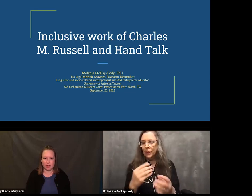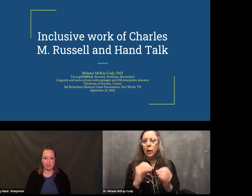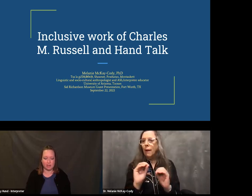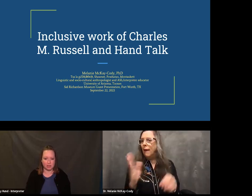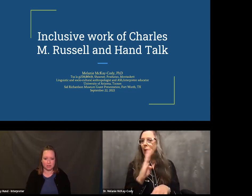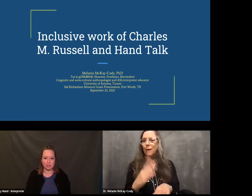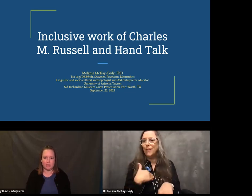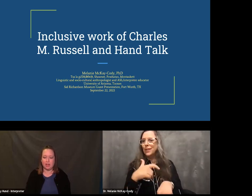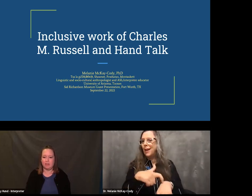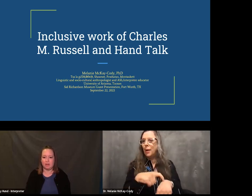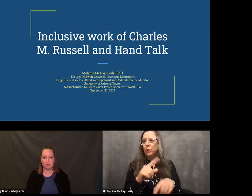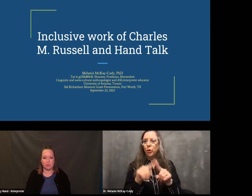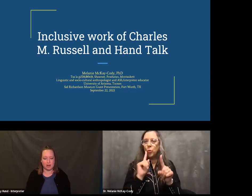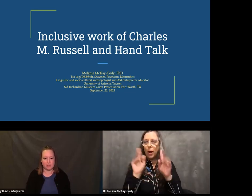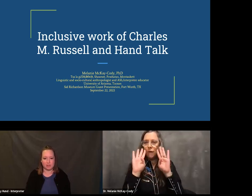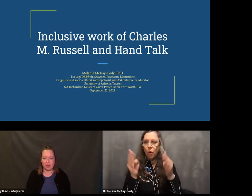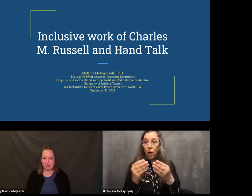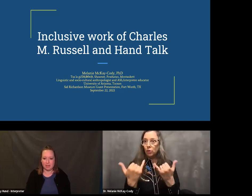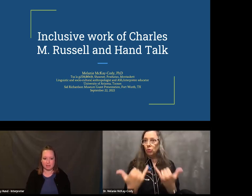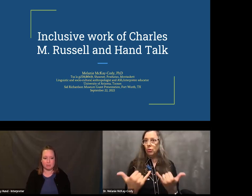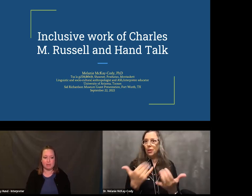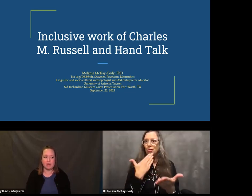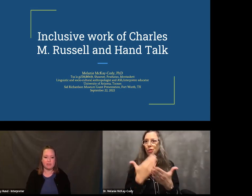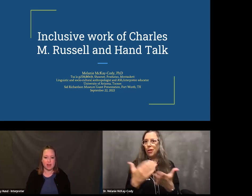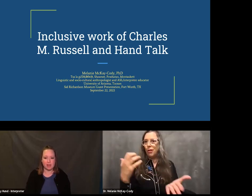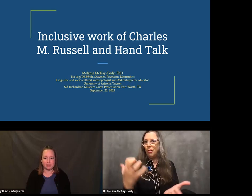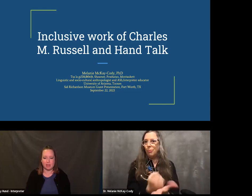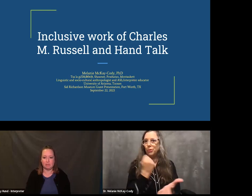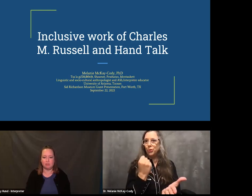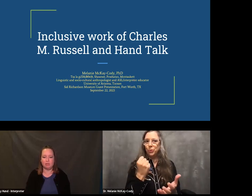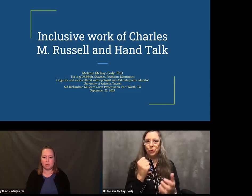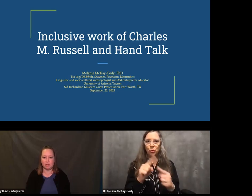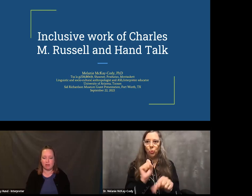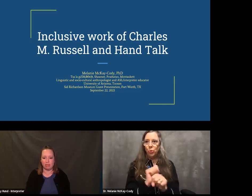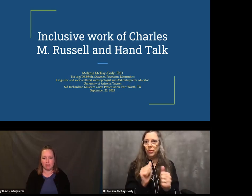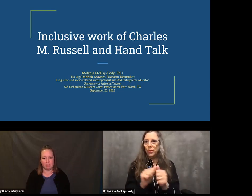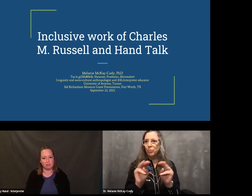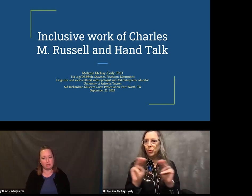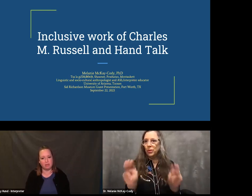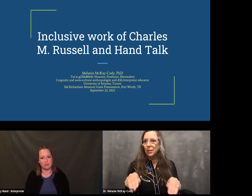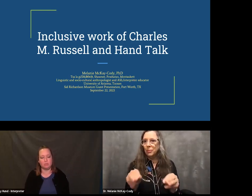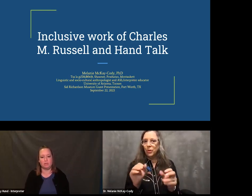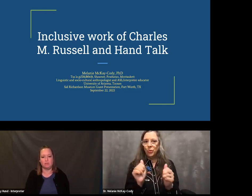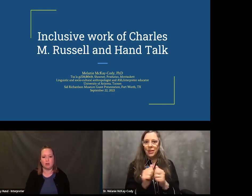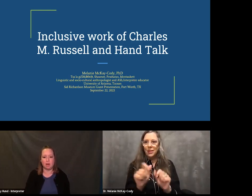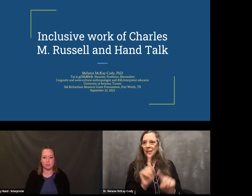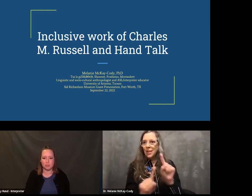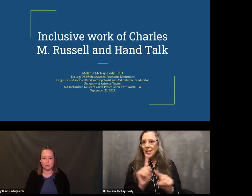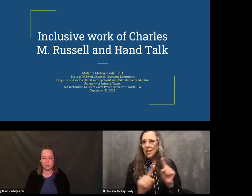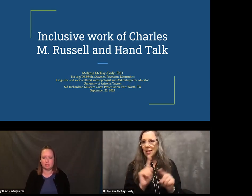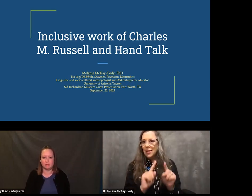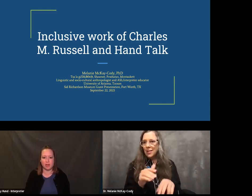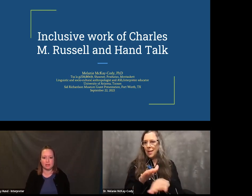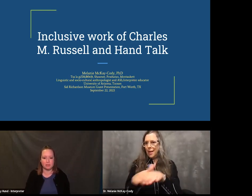28 years, I've been aware of these paintings, but I've never had the time to focus on them until this wonderful